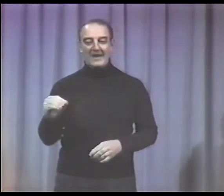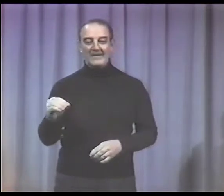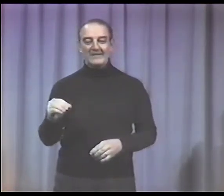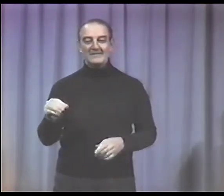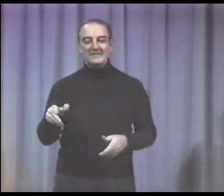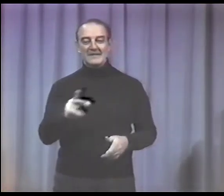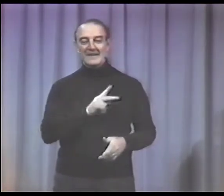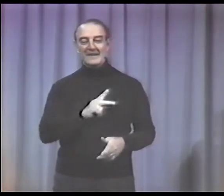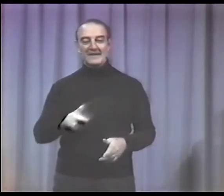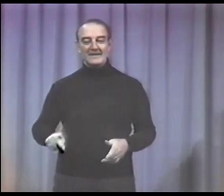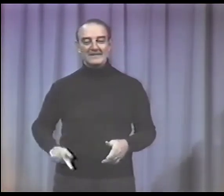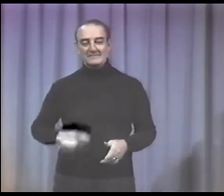to the arena.